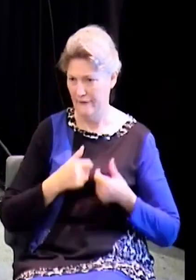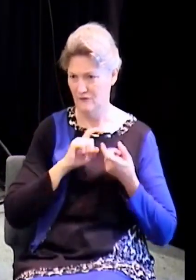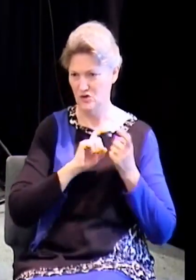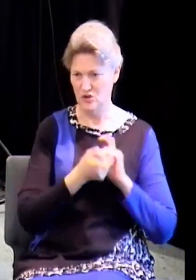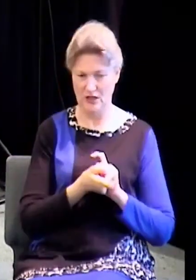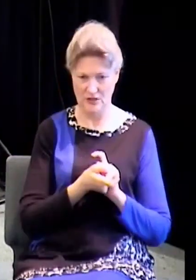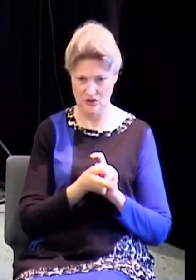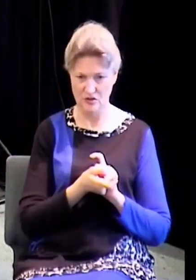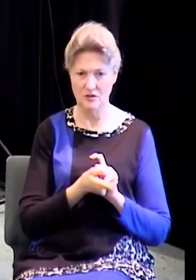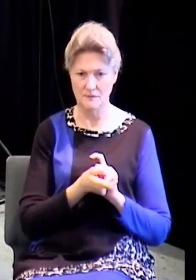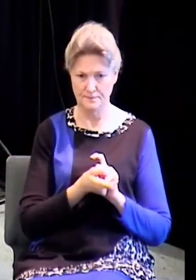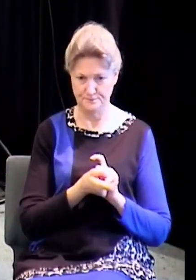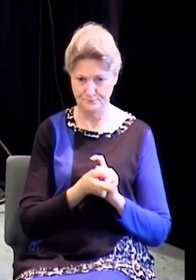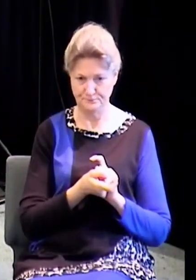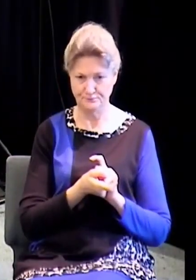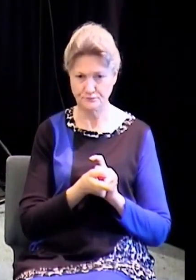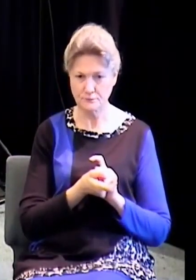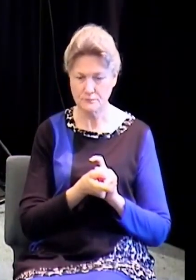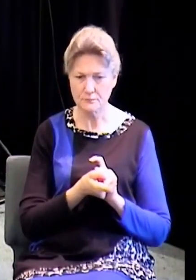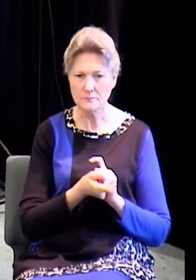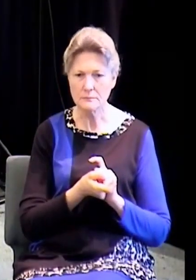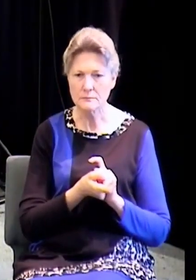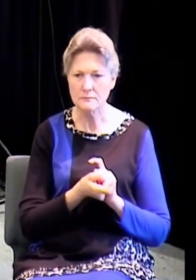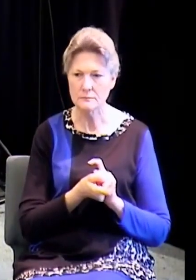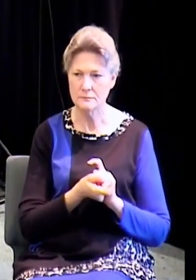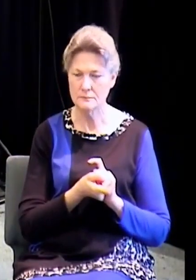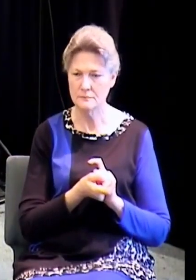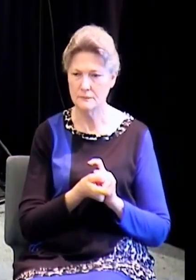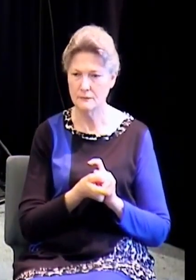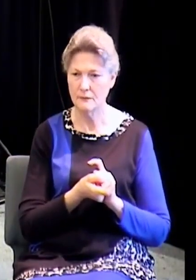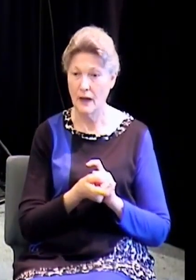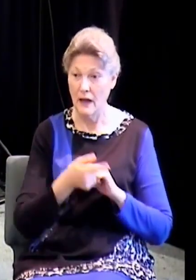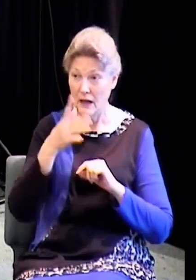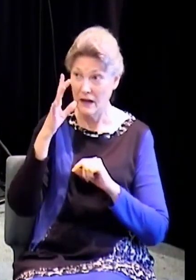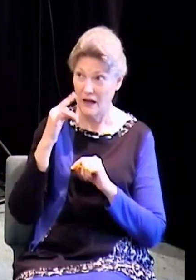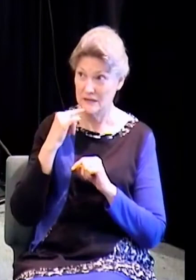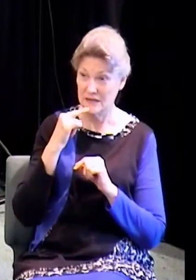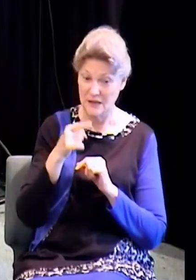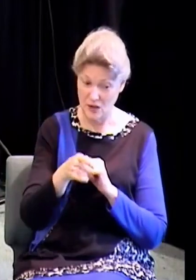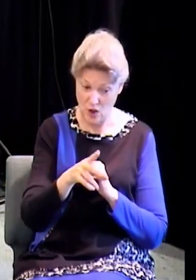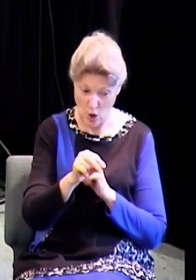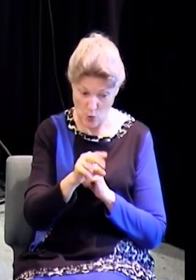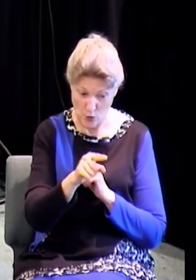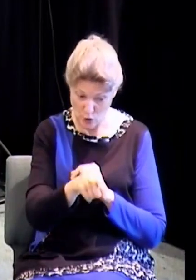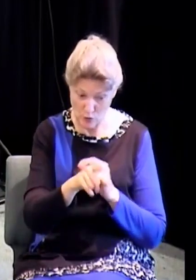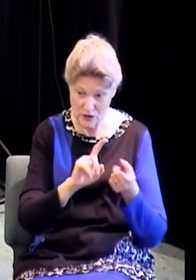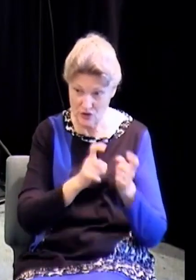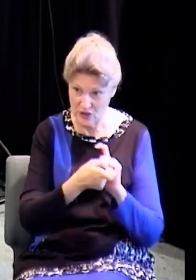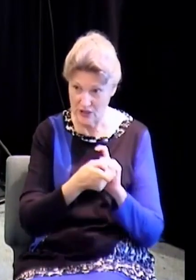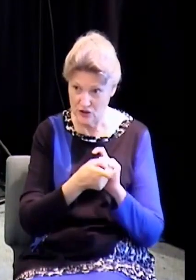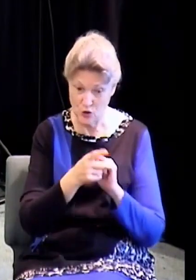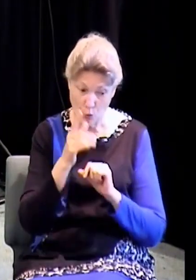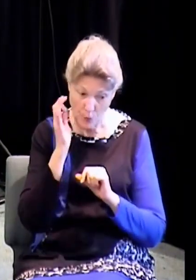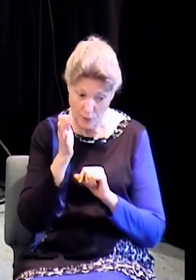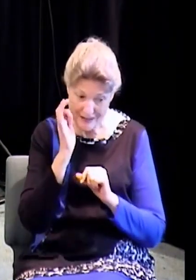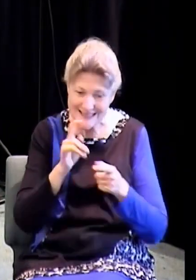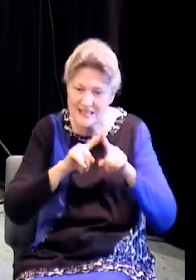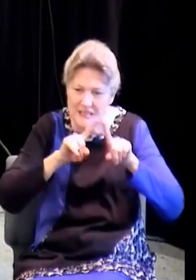you please use who I am and do everything the way I am? And God said, no, you're going to change. You're going to start preaching something different. You're going to